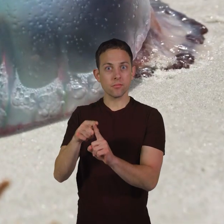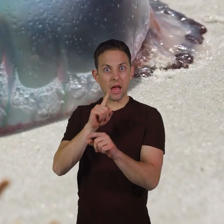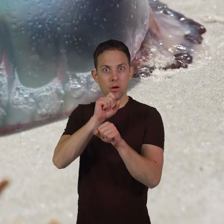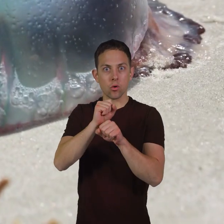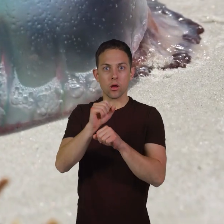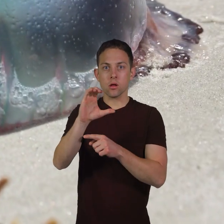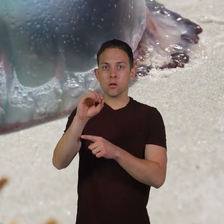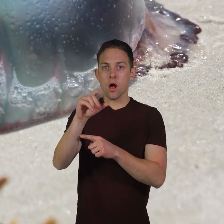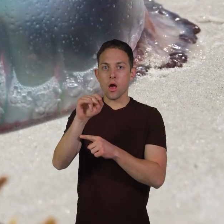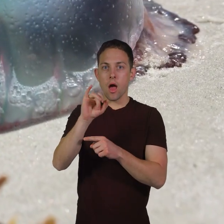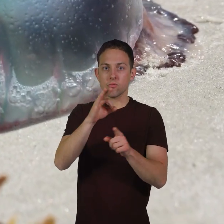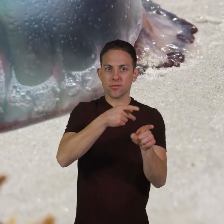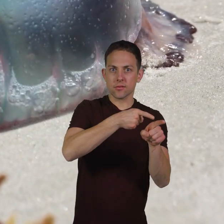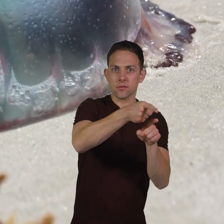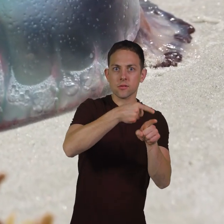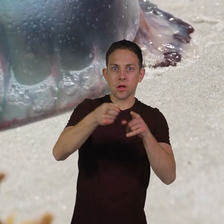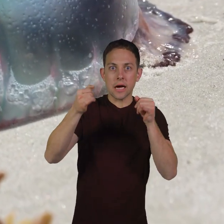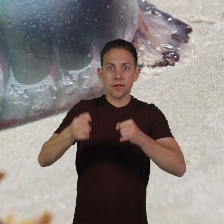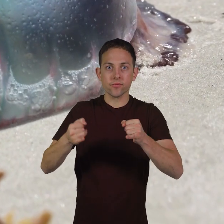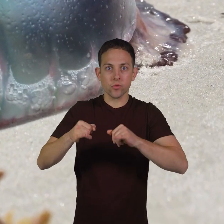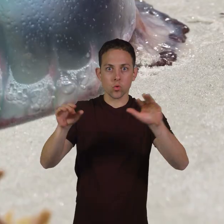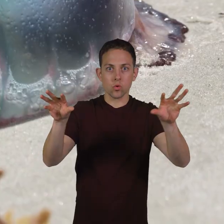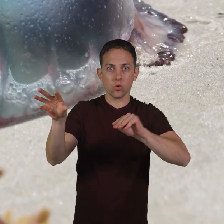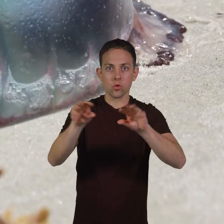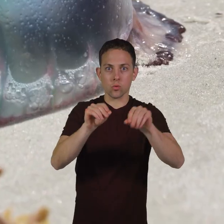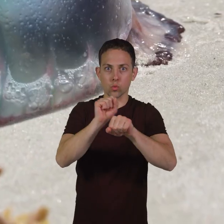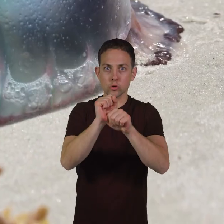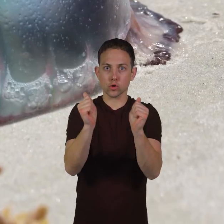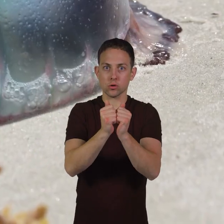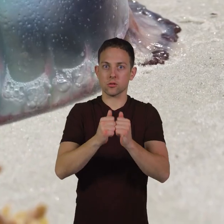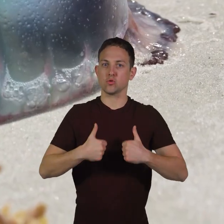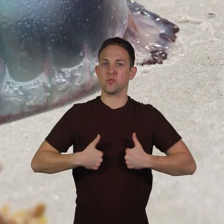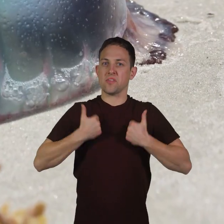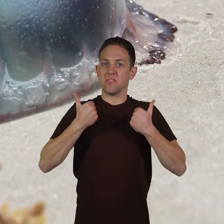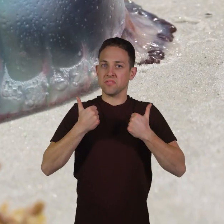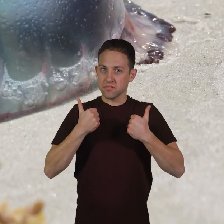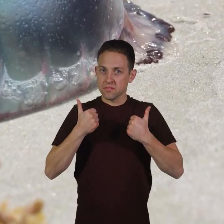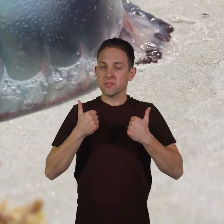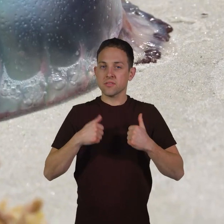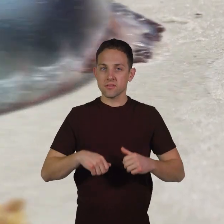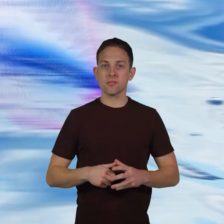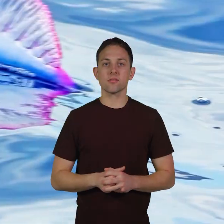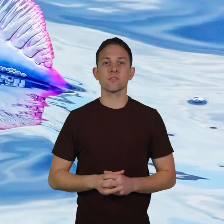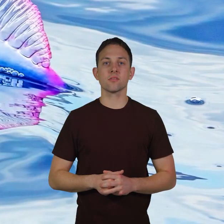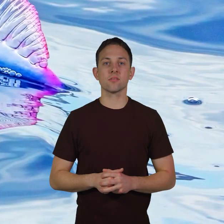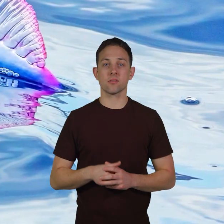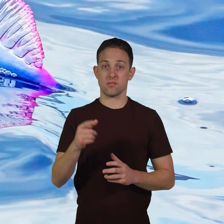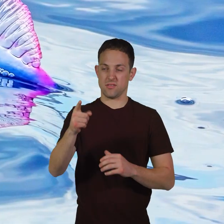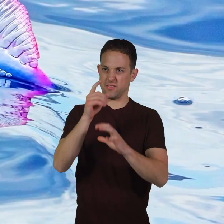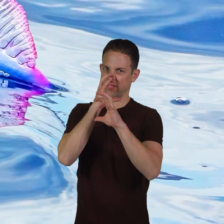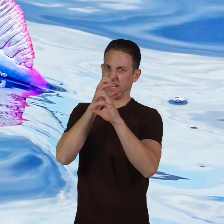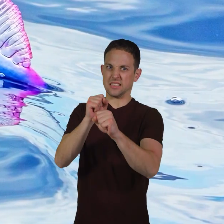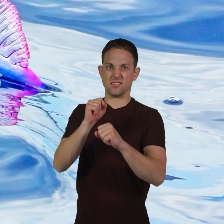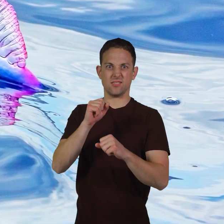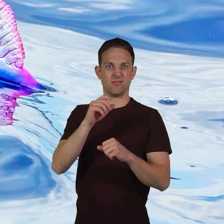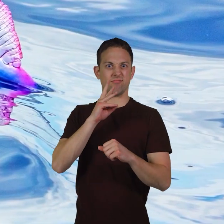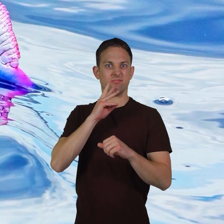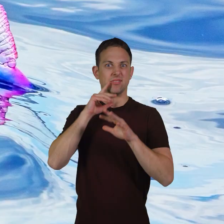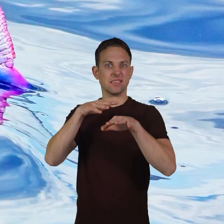actually a colony of specialized individuals working together to survive. These fascinating marine creatures